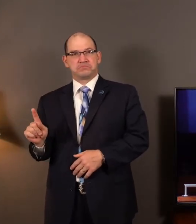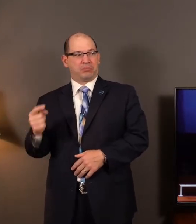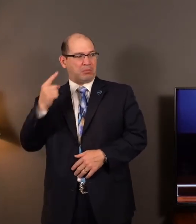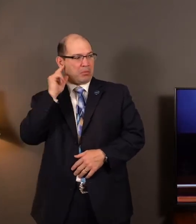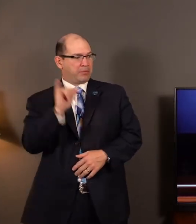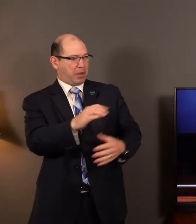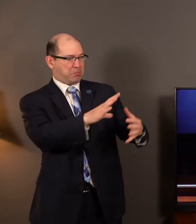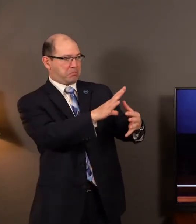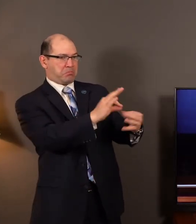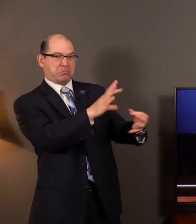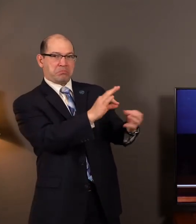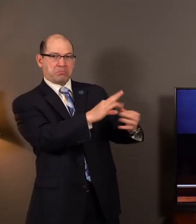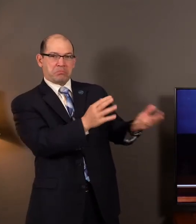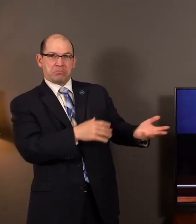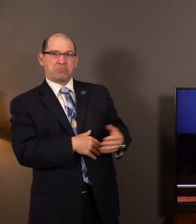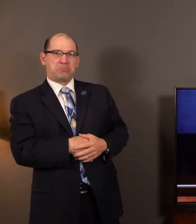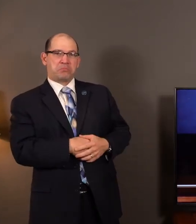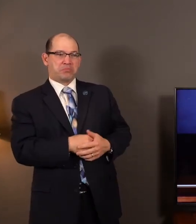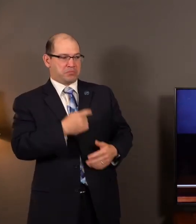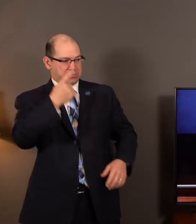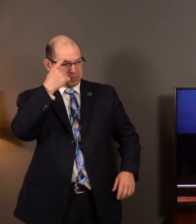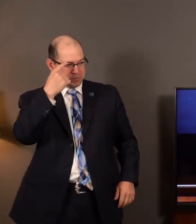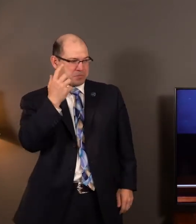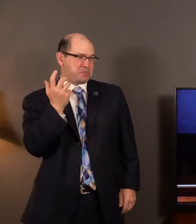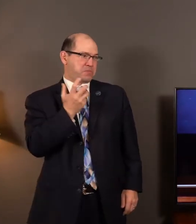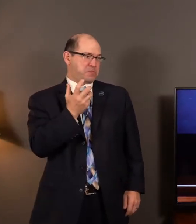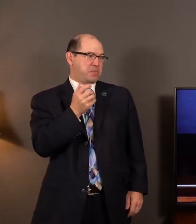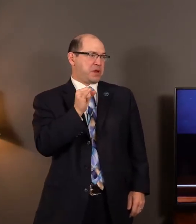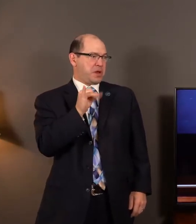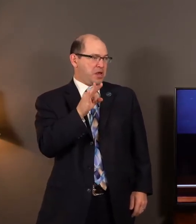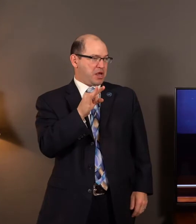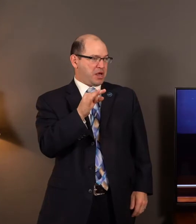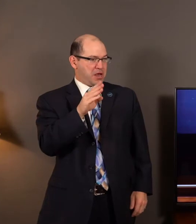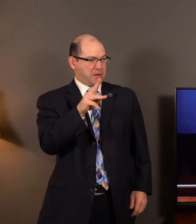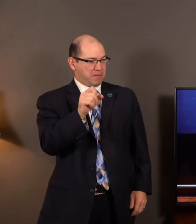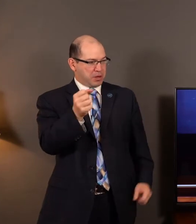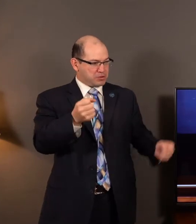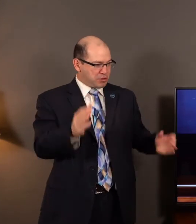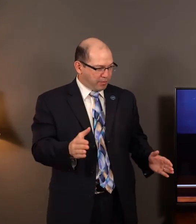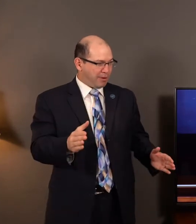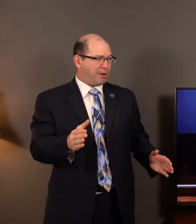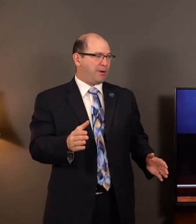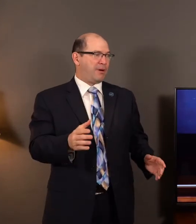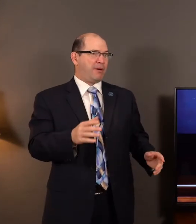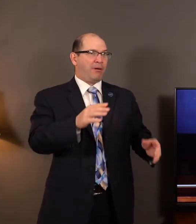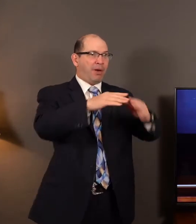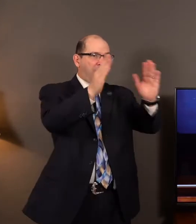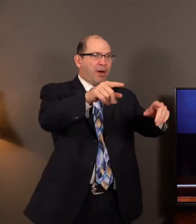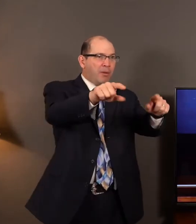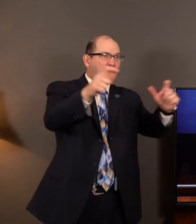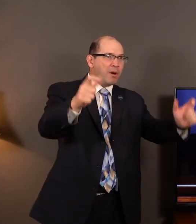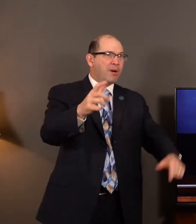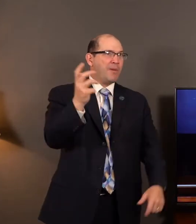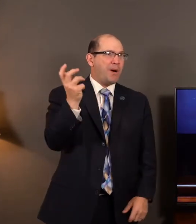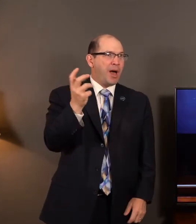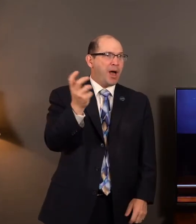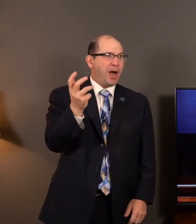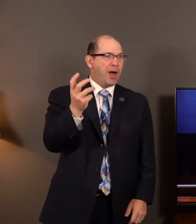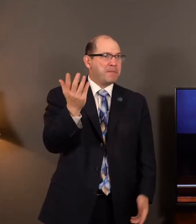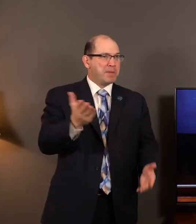exchange and thought, Man, if that's what a bus driver gets, I can't wait to see what a pastor is going to get. So a pastor got